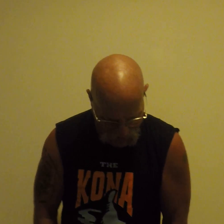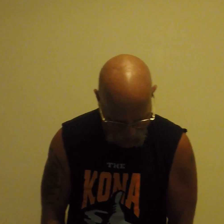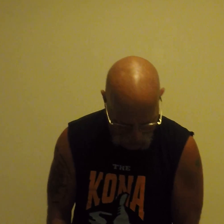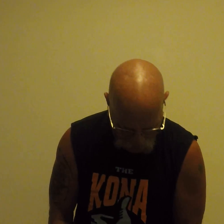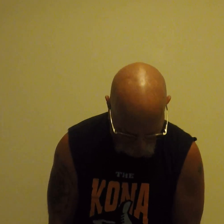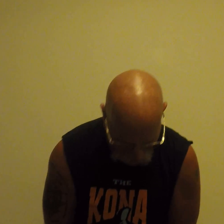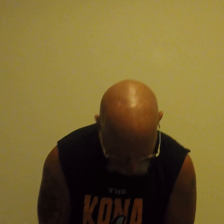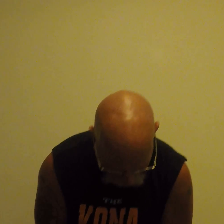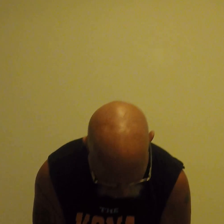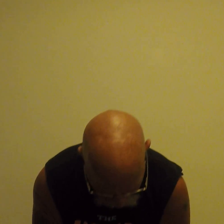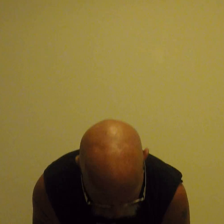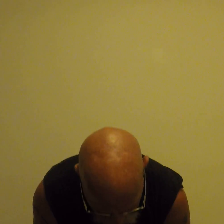Storytelling.